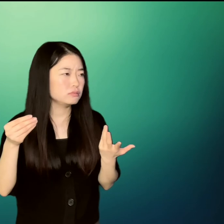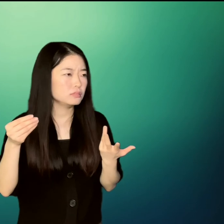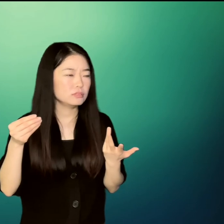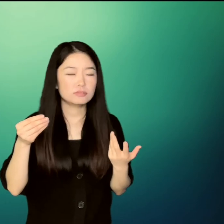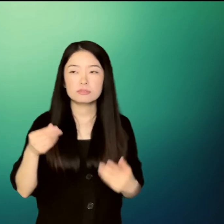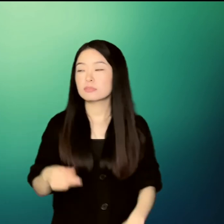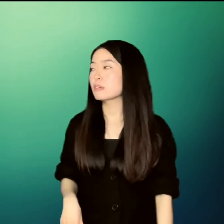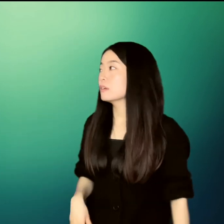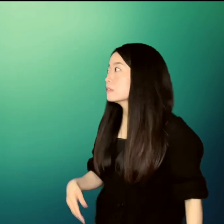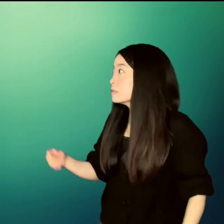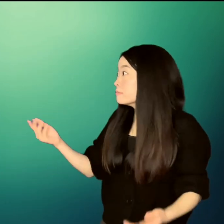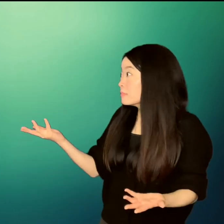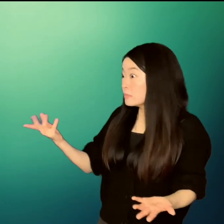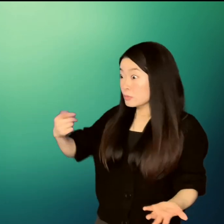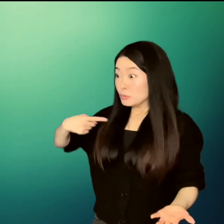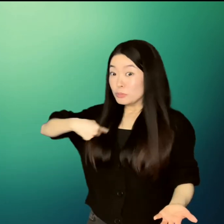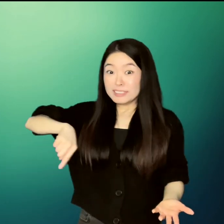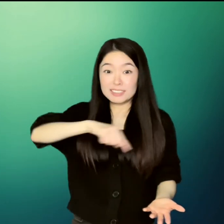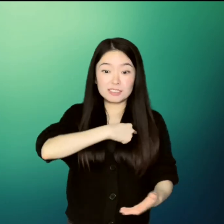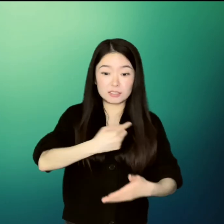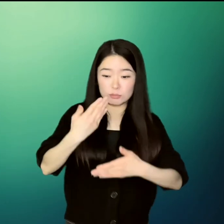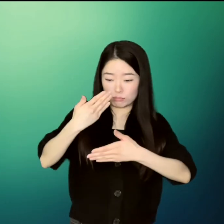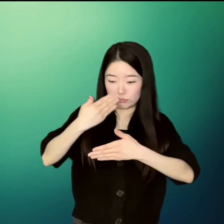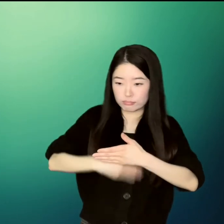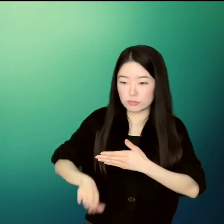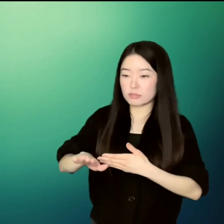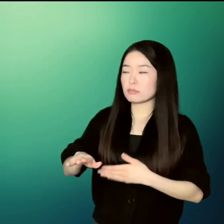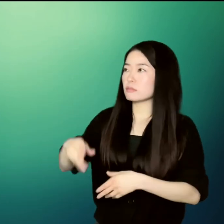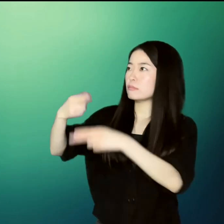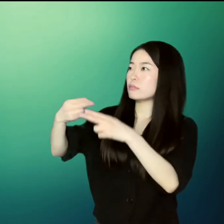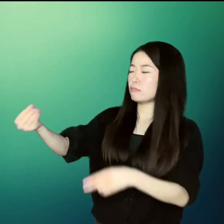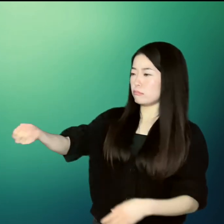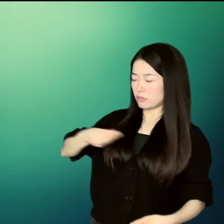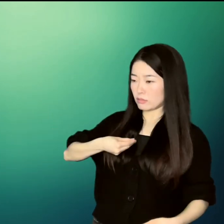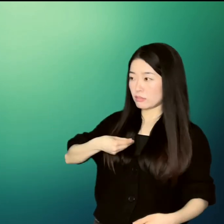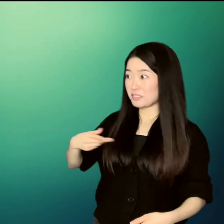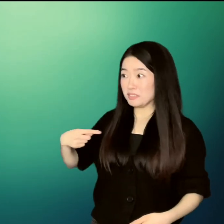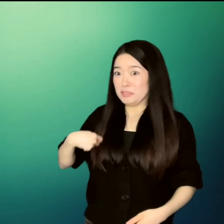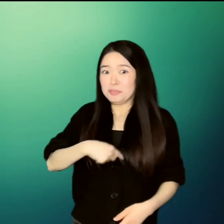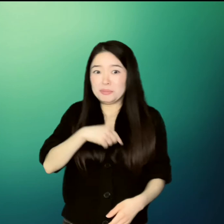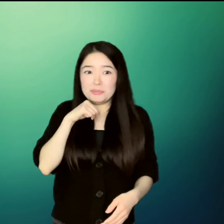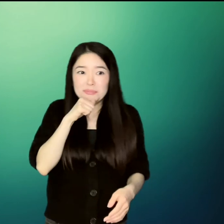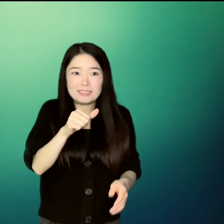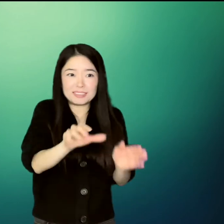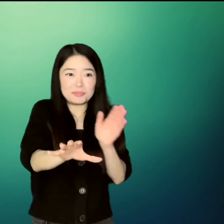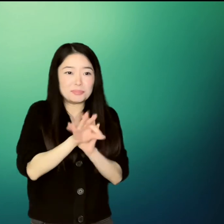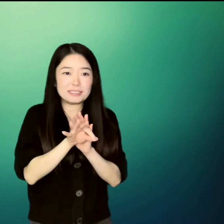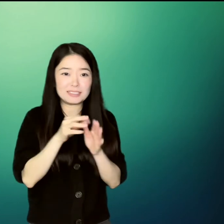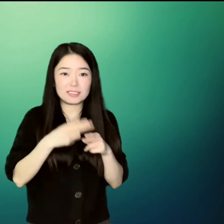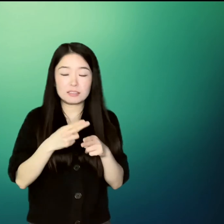Well, we didn't get to choose our names when we were born, did we? Rosie argued.